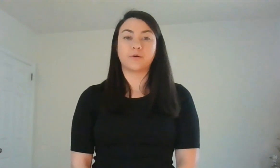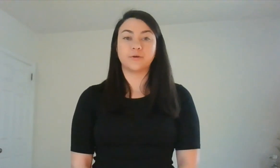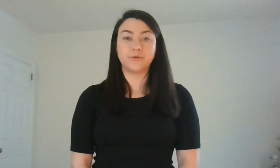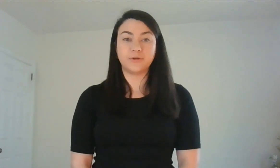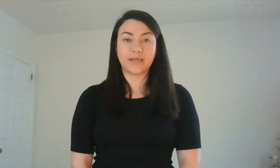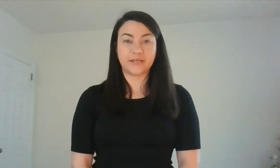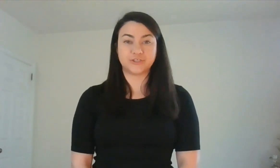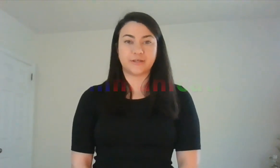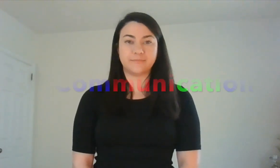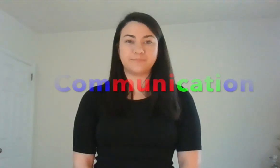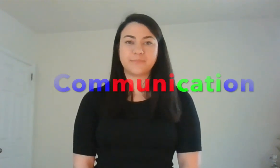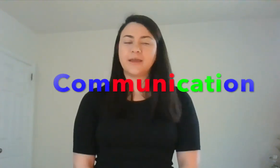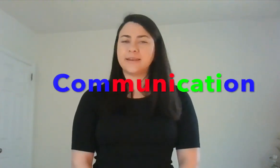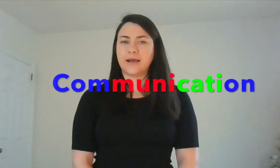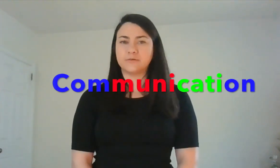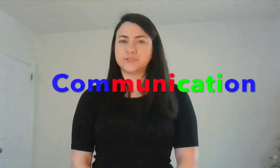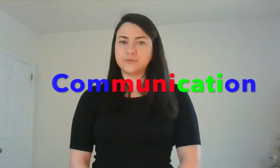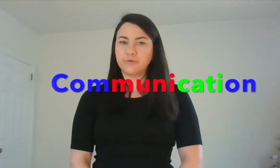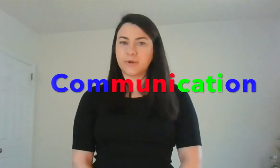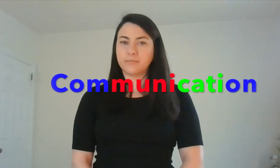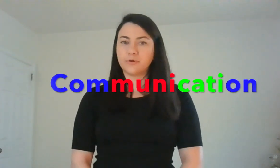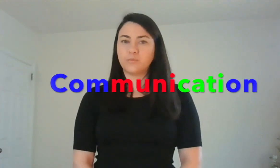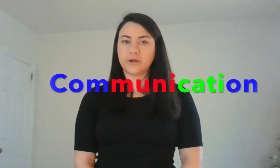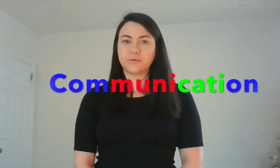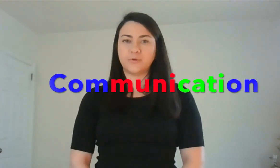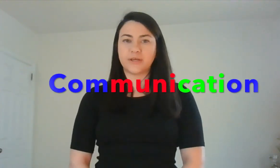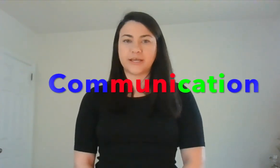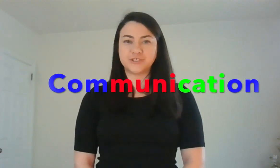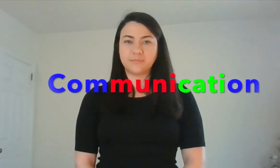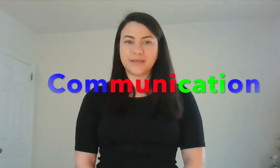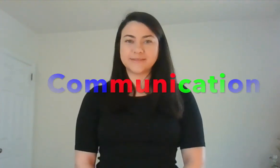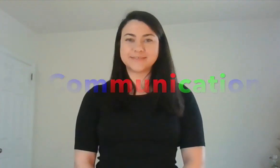communication. communication. Now, do you remember what communication means?